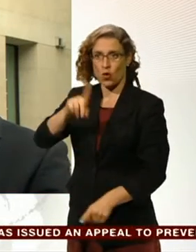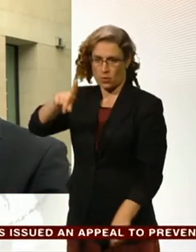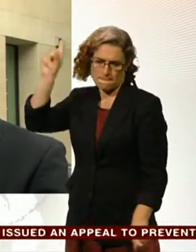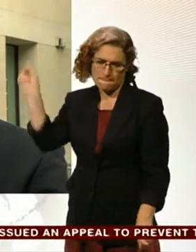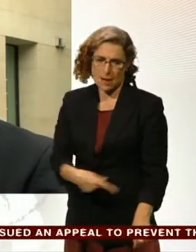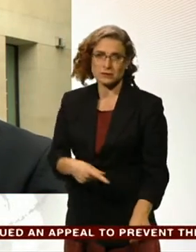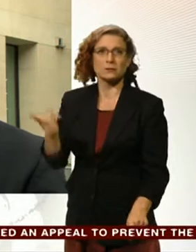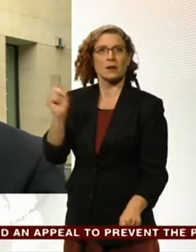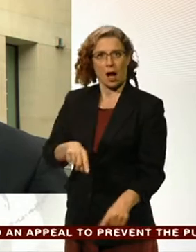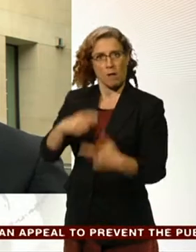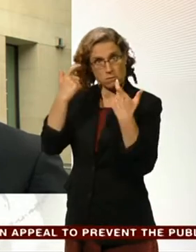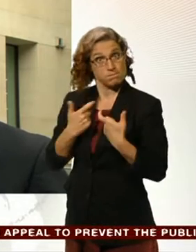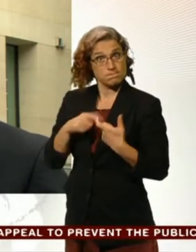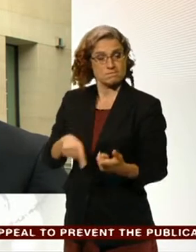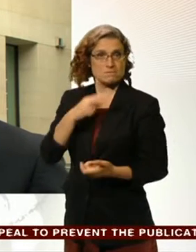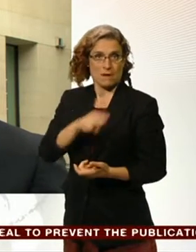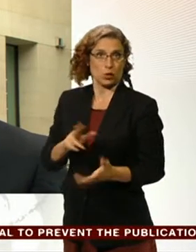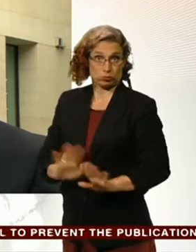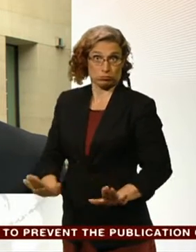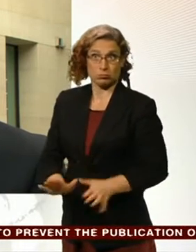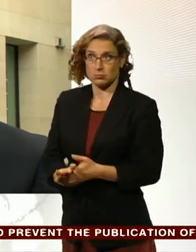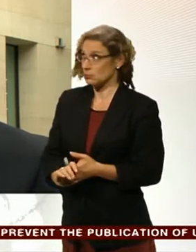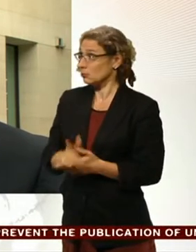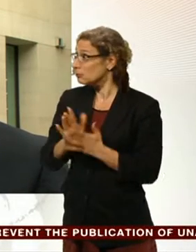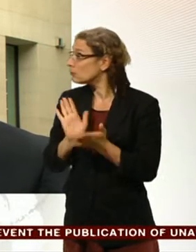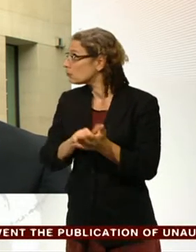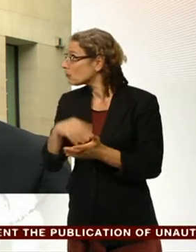for us. Tom, an hour away from his appearance.